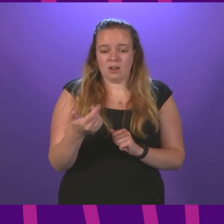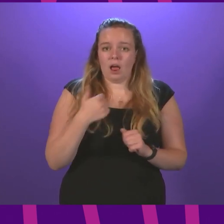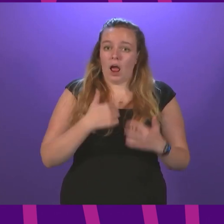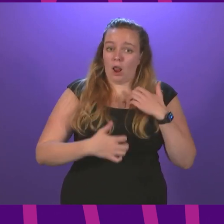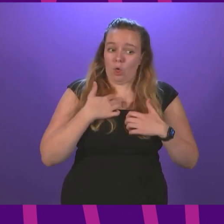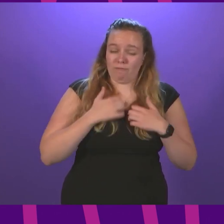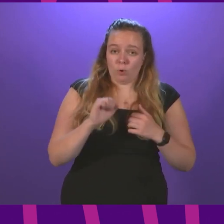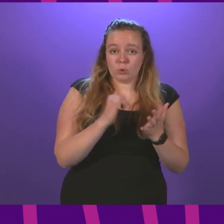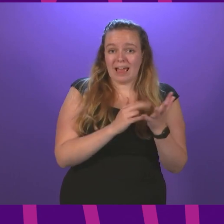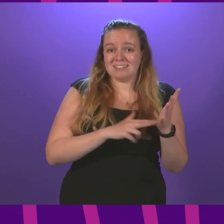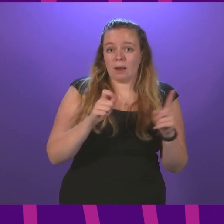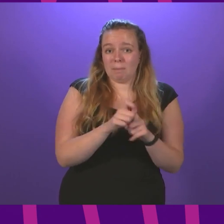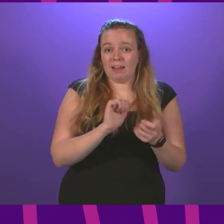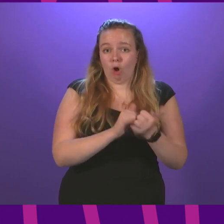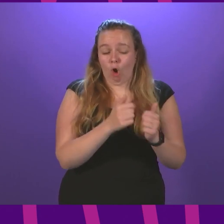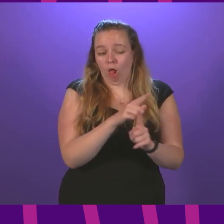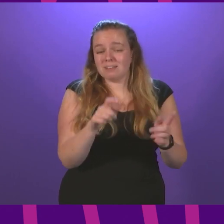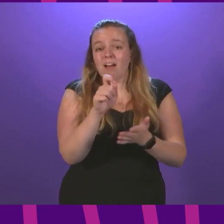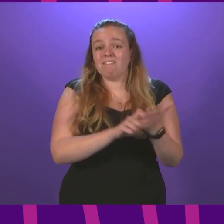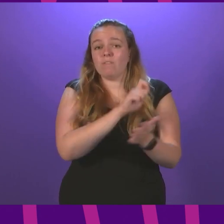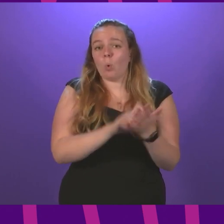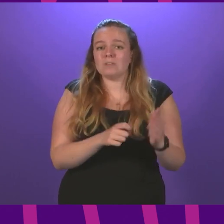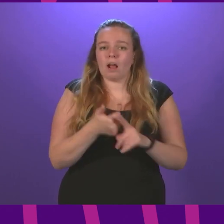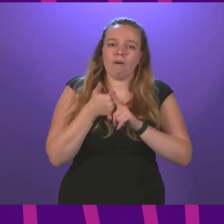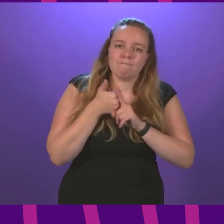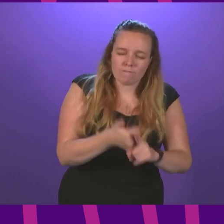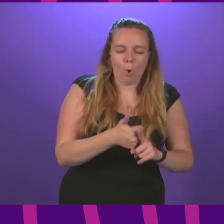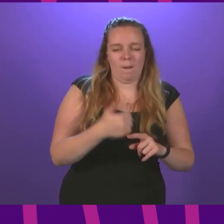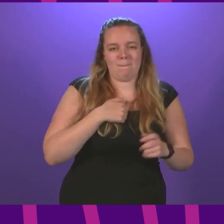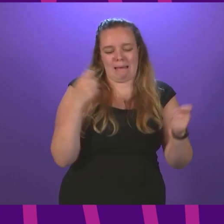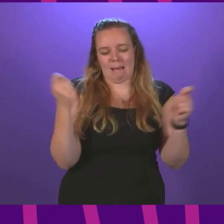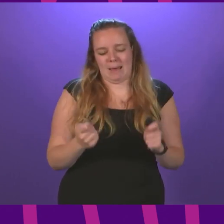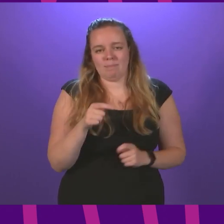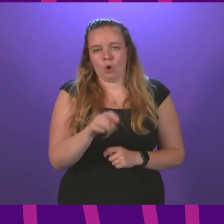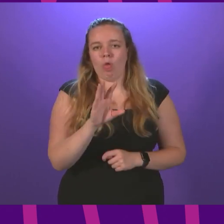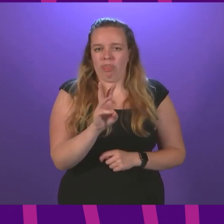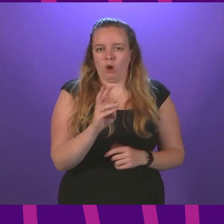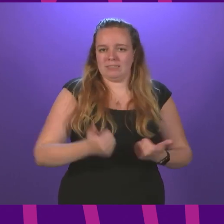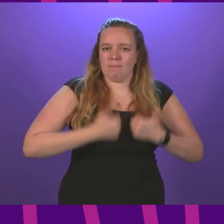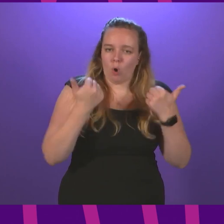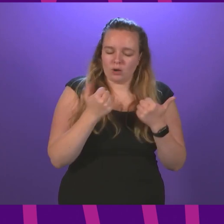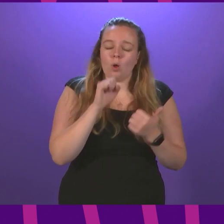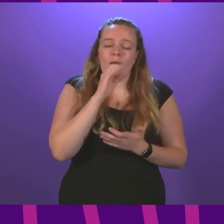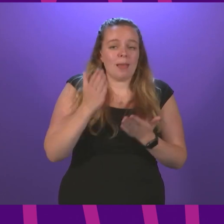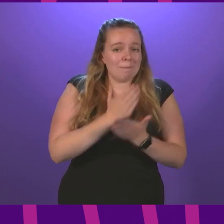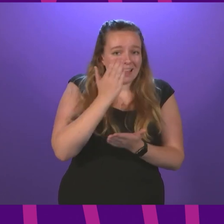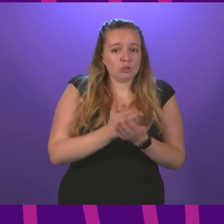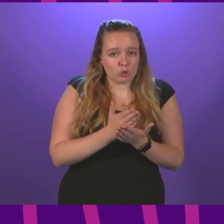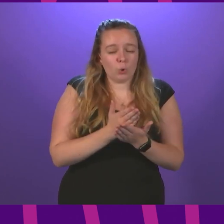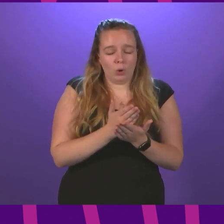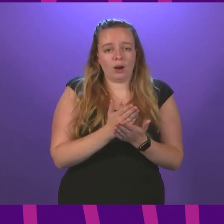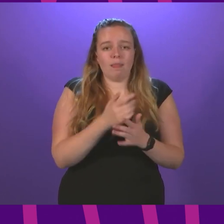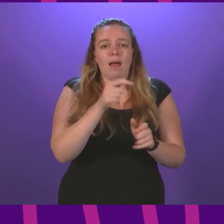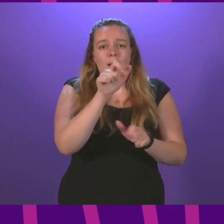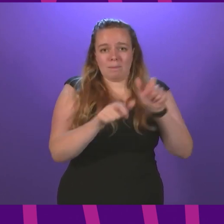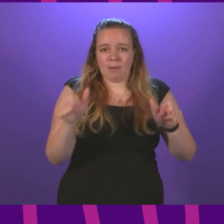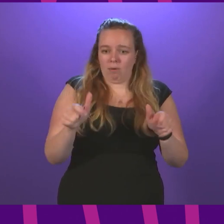for my amendment on Thursday morning, where we will make sure that people